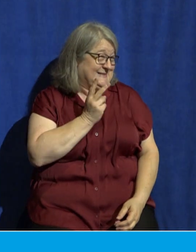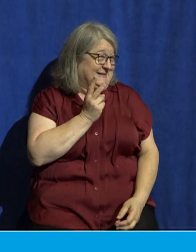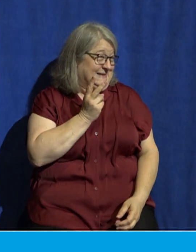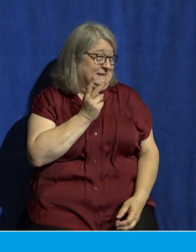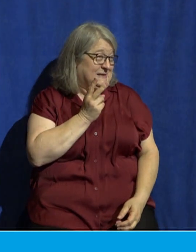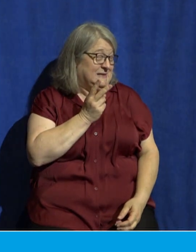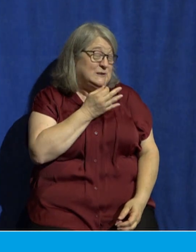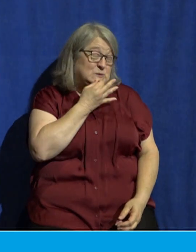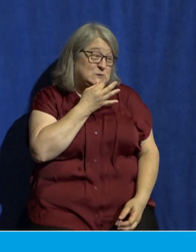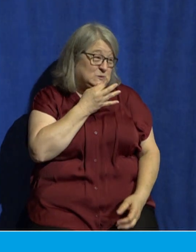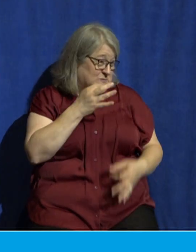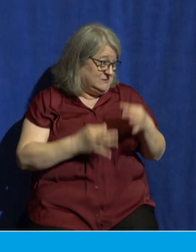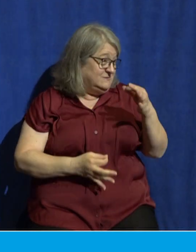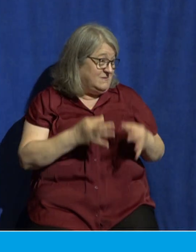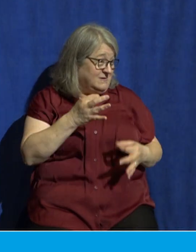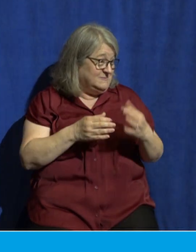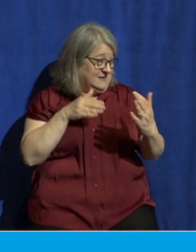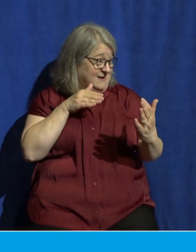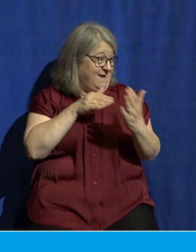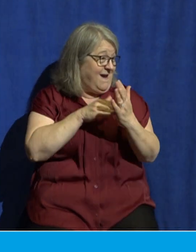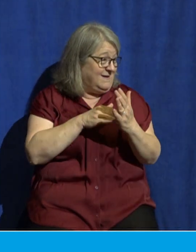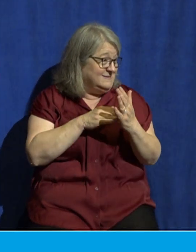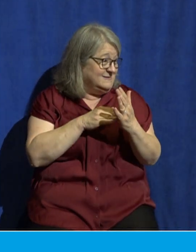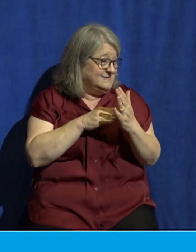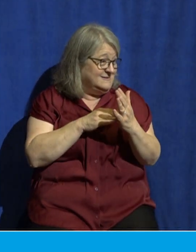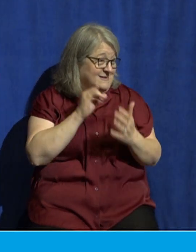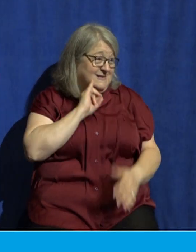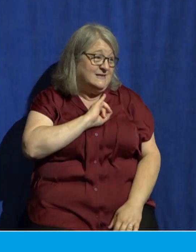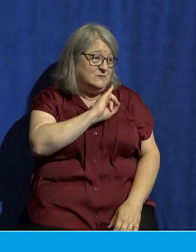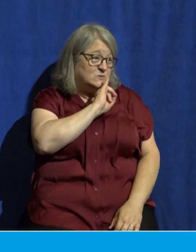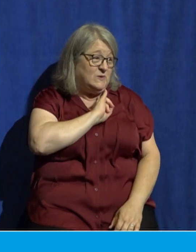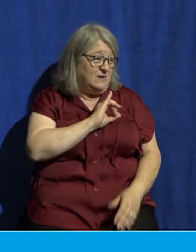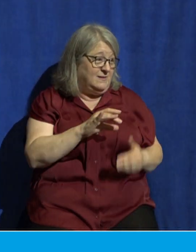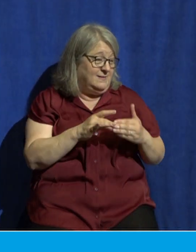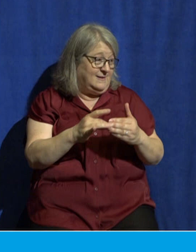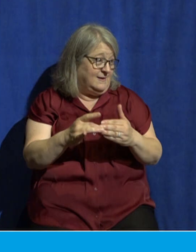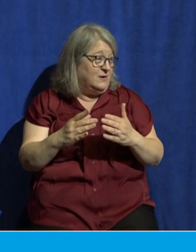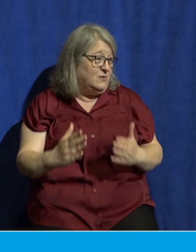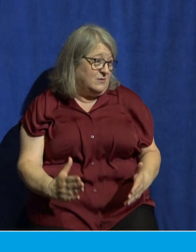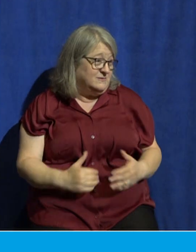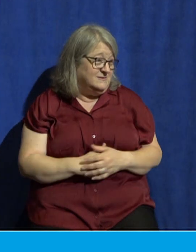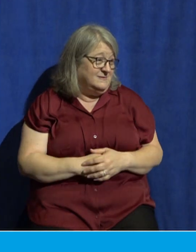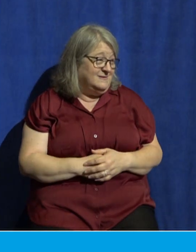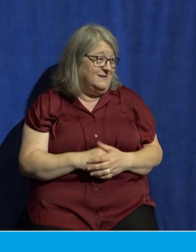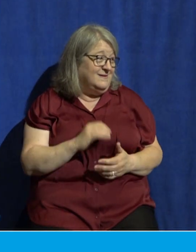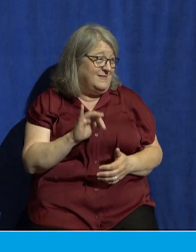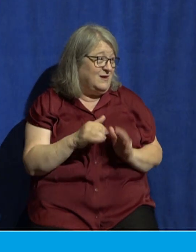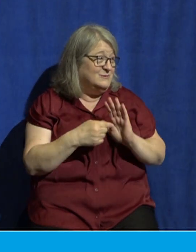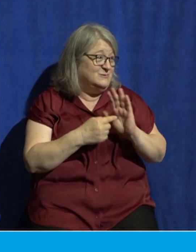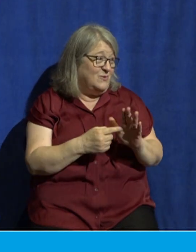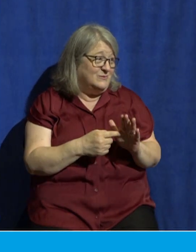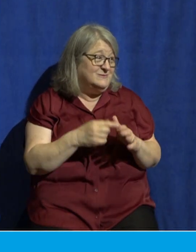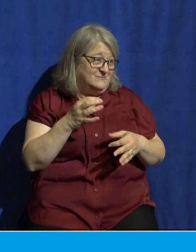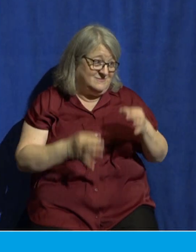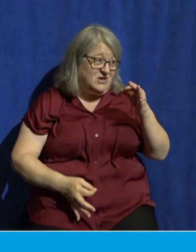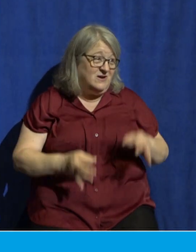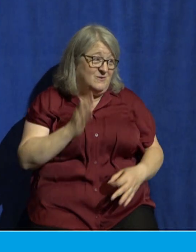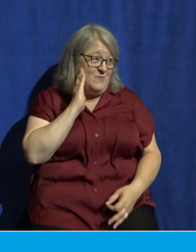against Israel's religious leaders. It's a foreshadowing of divine judgment. And so in chapter 13, Jesus